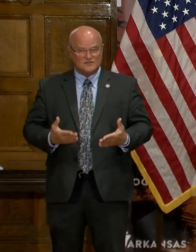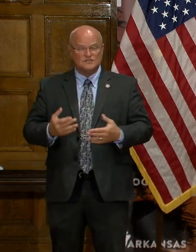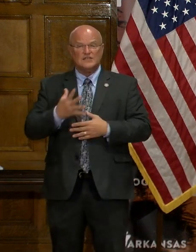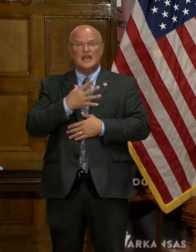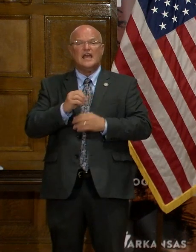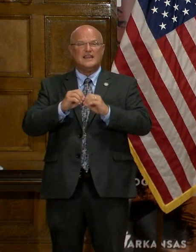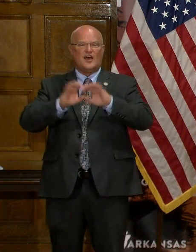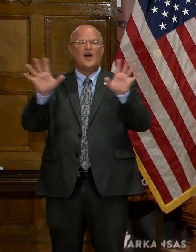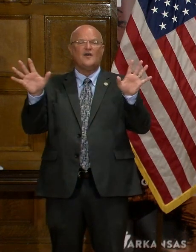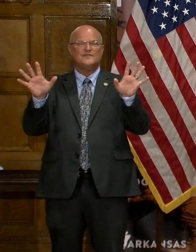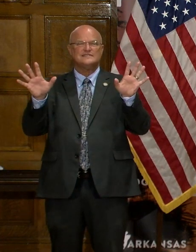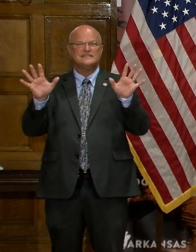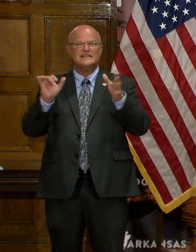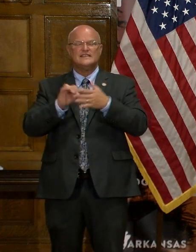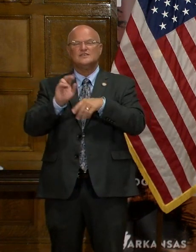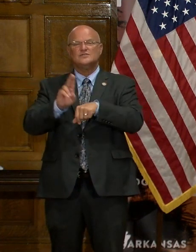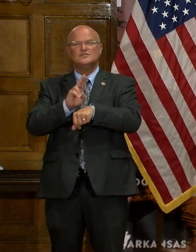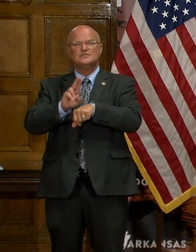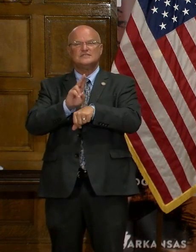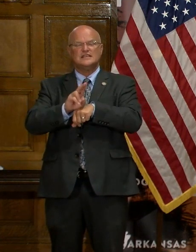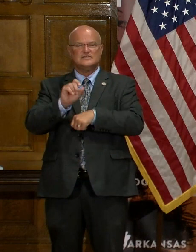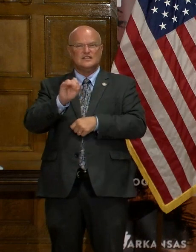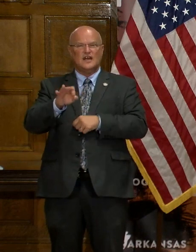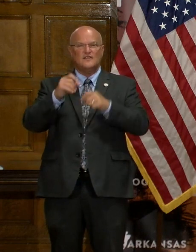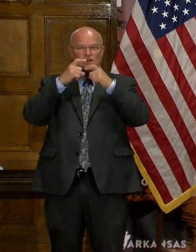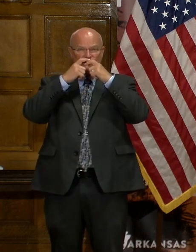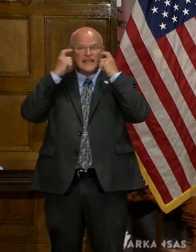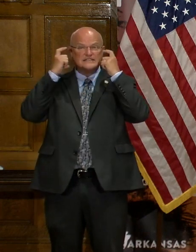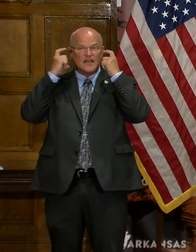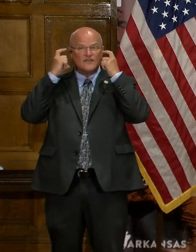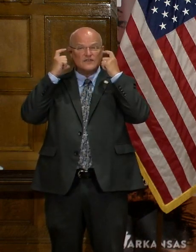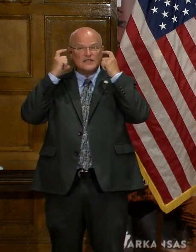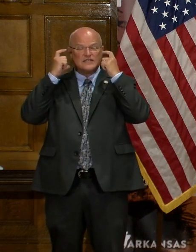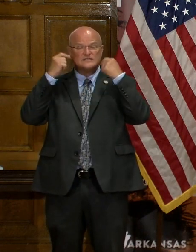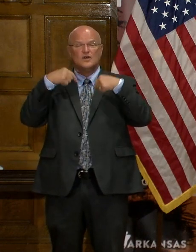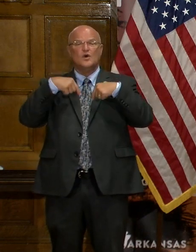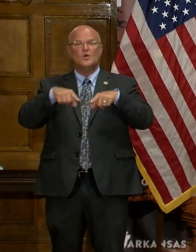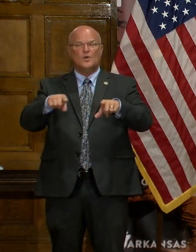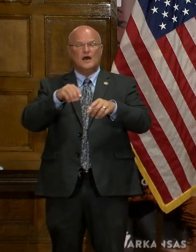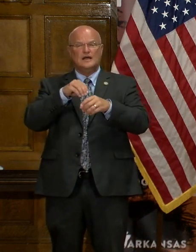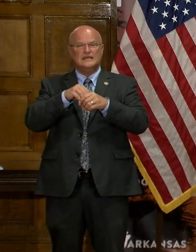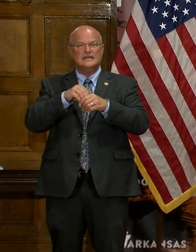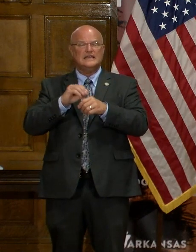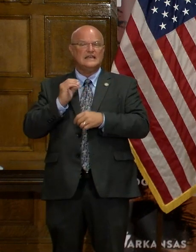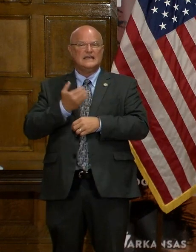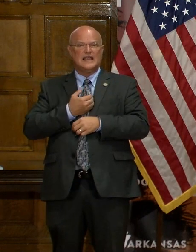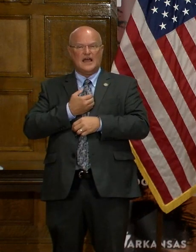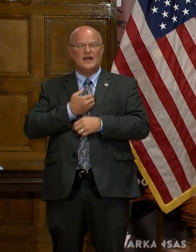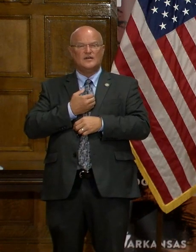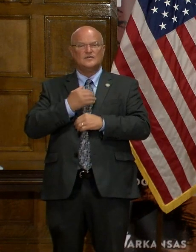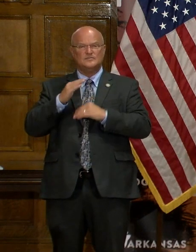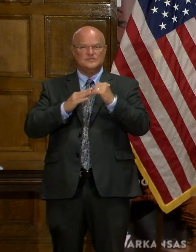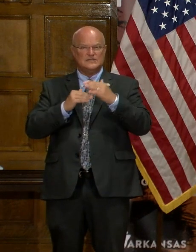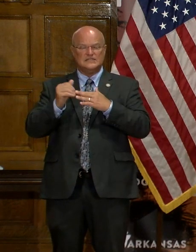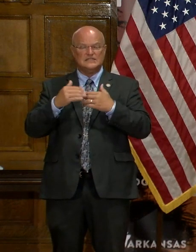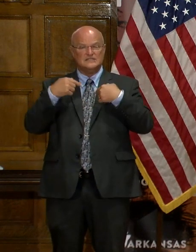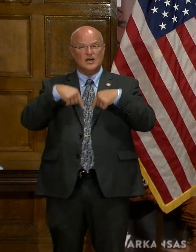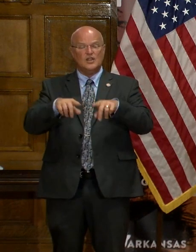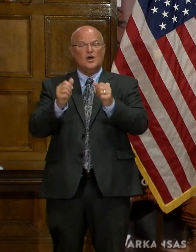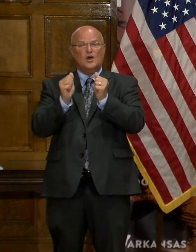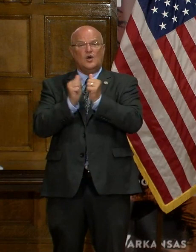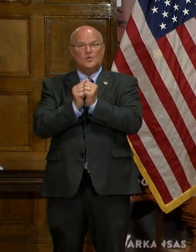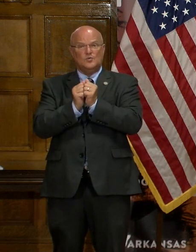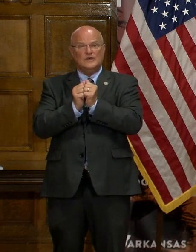obviously the utilization of face coverings while in our facilities along with the